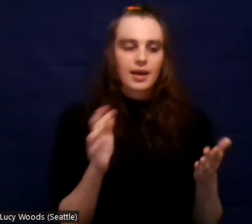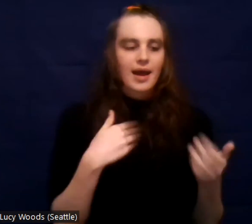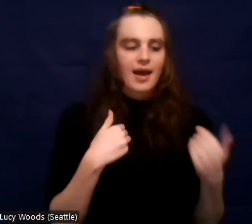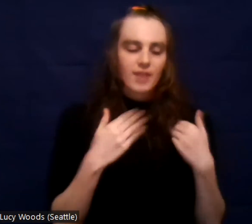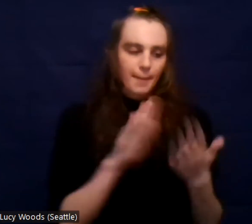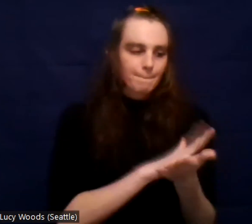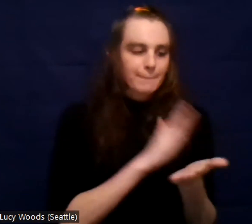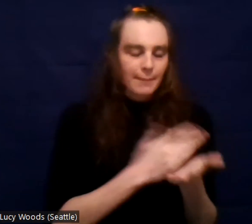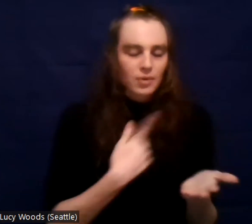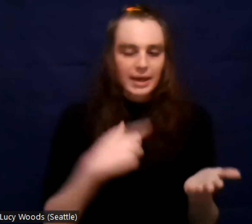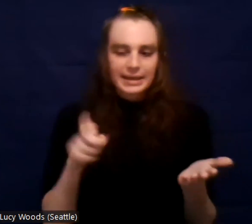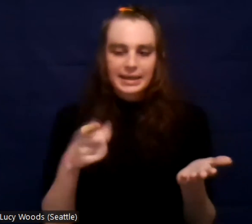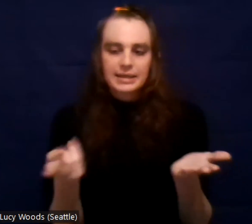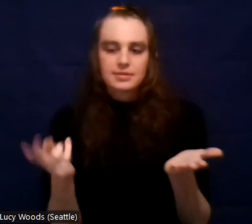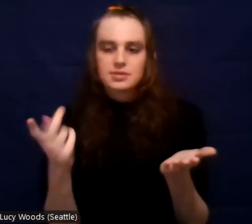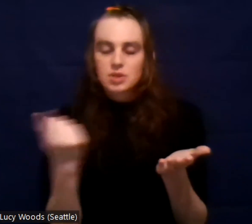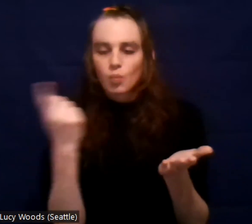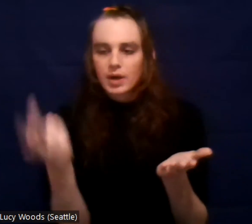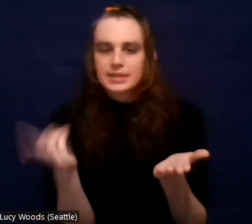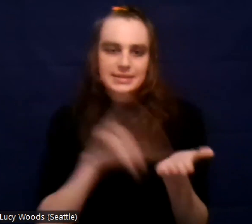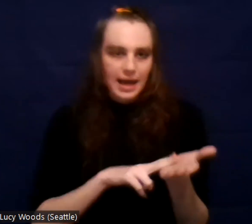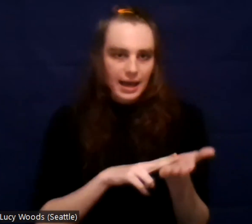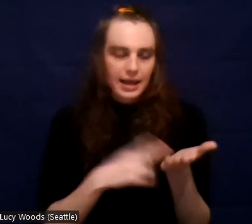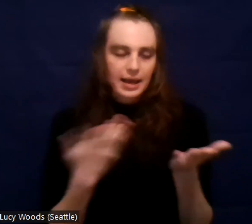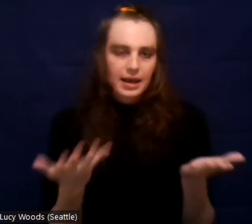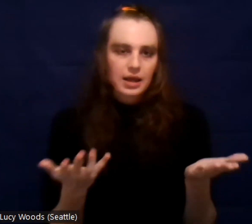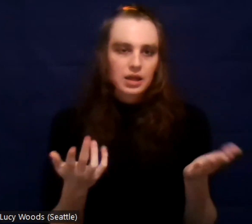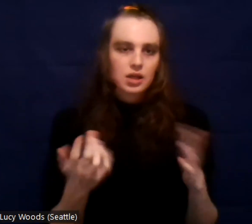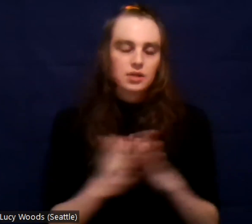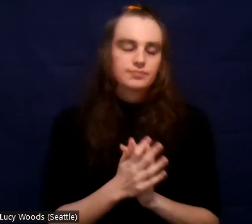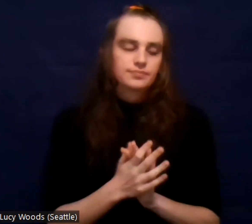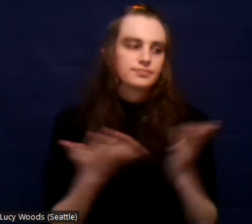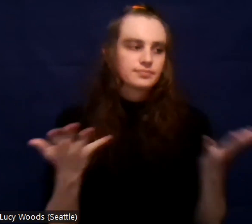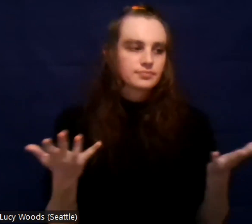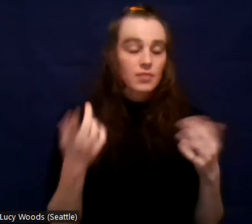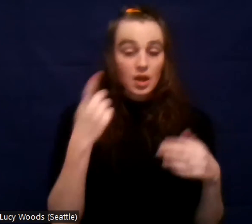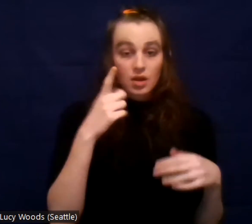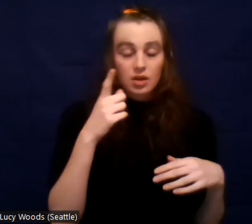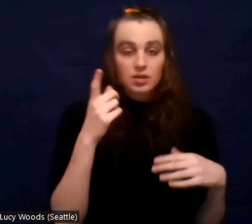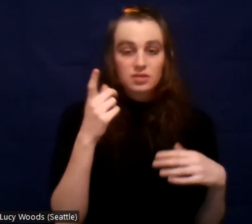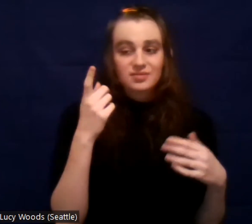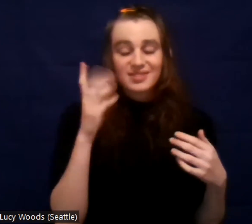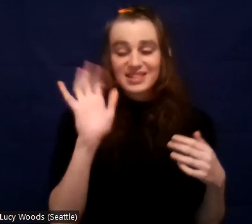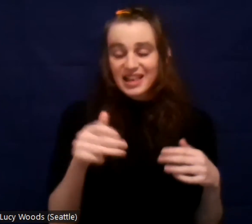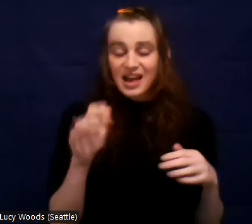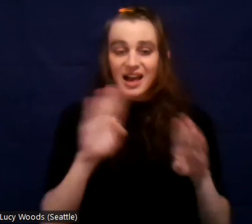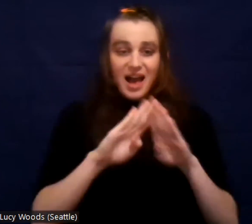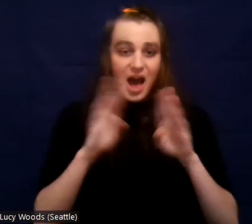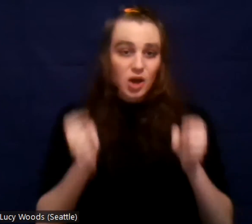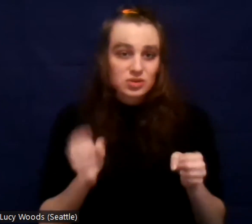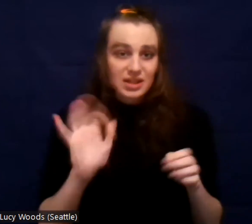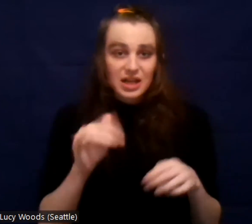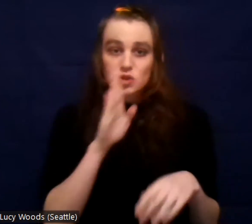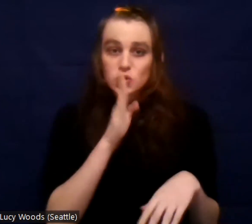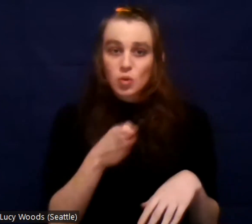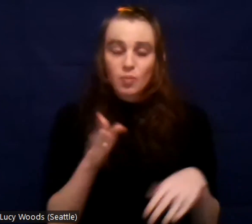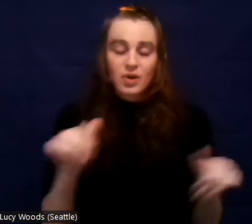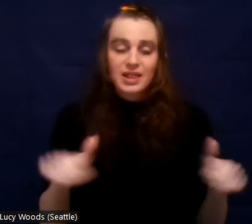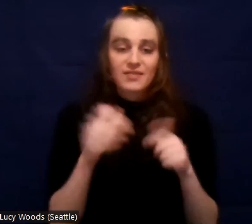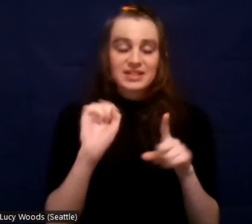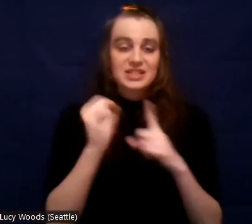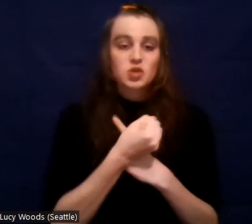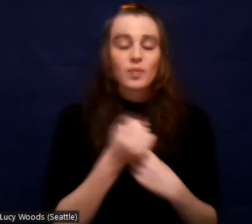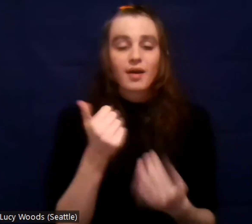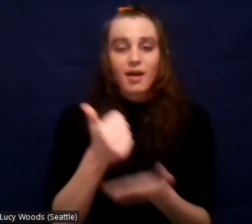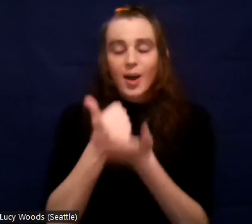Um, it wasn't for that house. I would have never stepped into an AA meeting. Um, but I just had enough willingness to do something different.